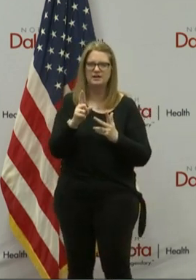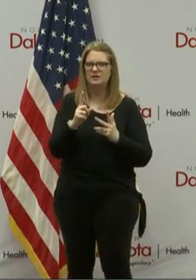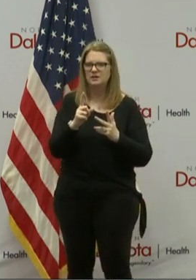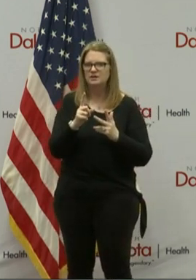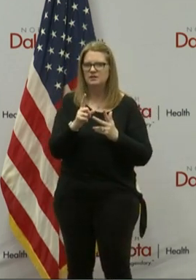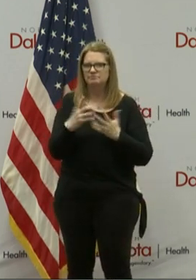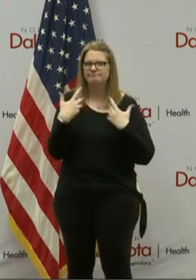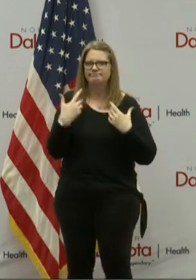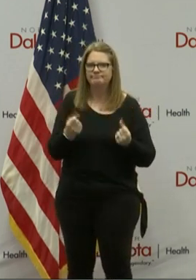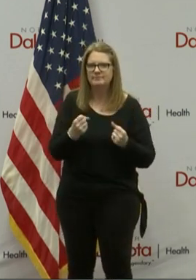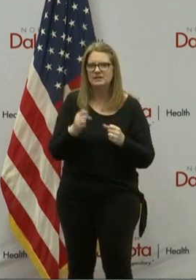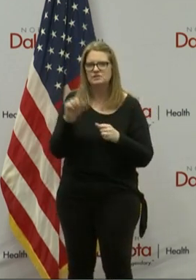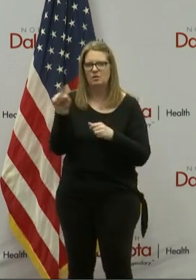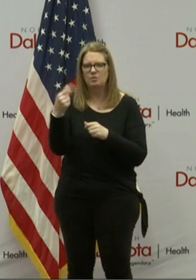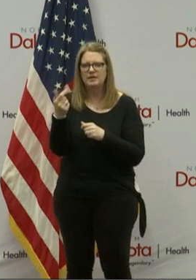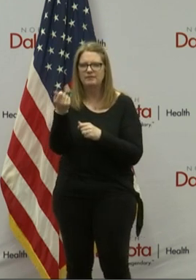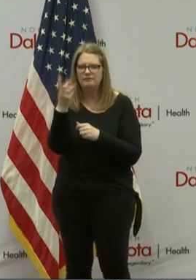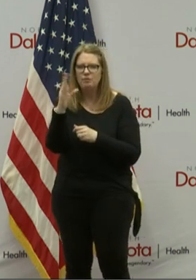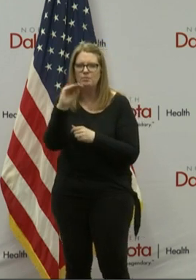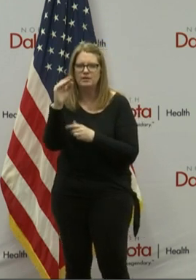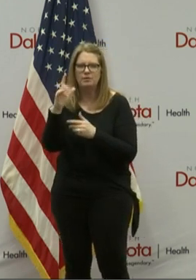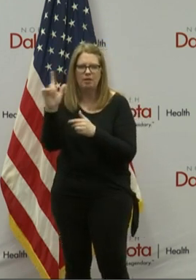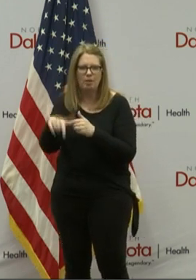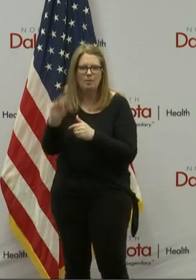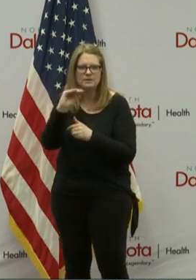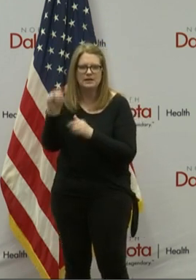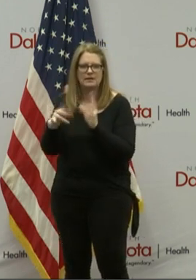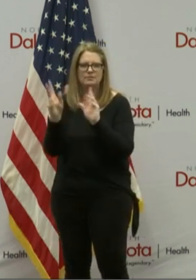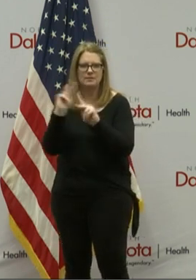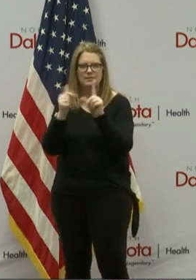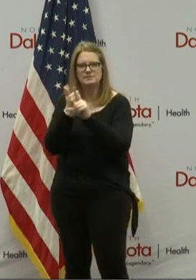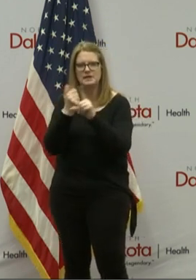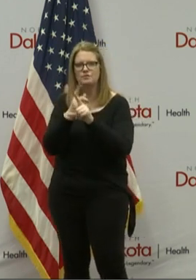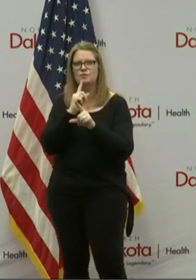truly get critically ill. Thank you.